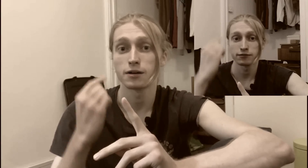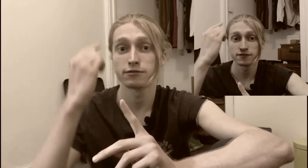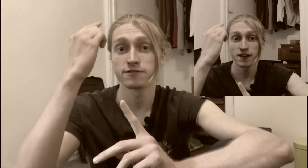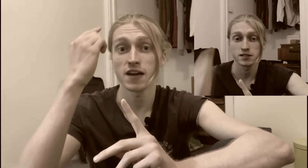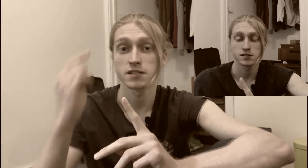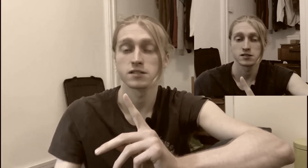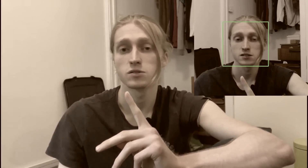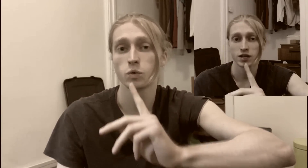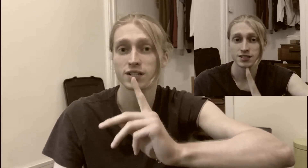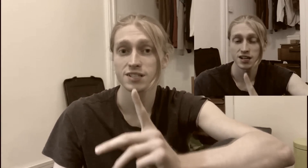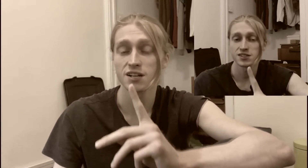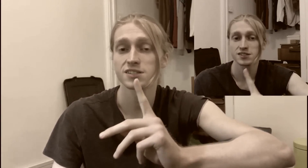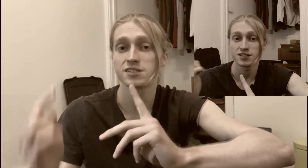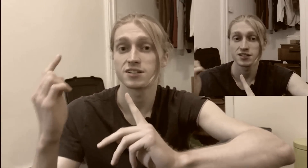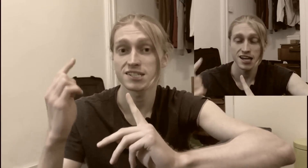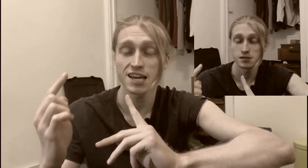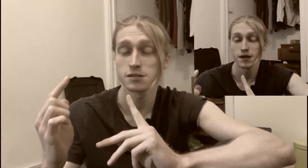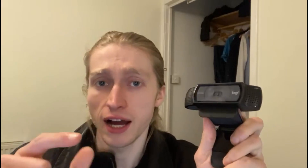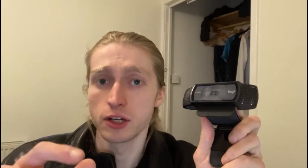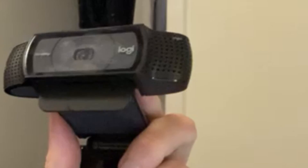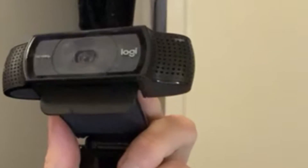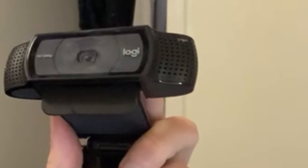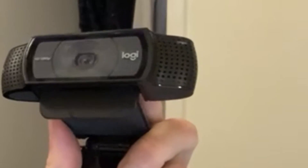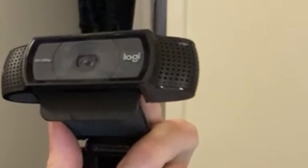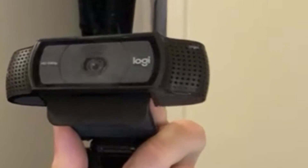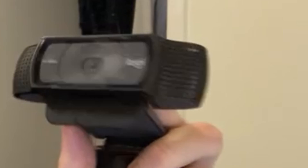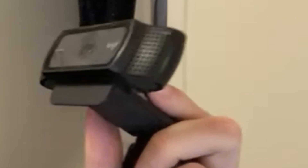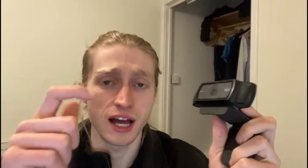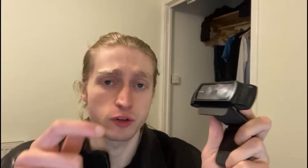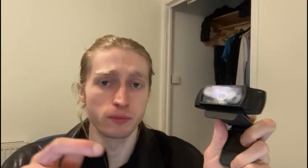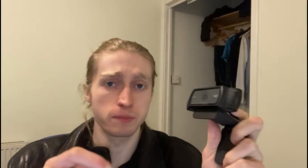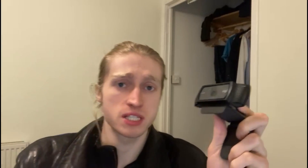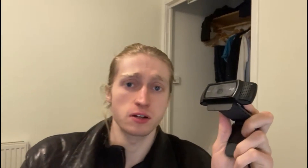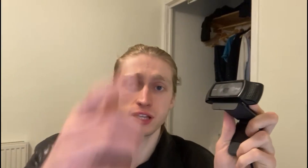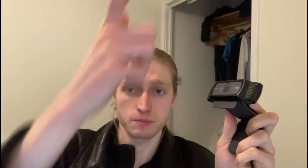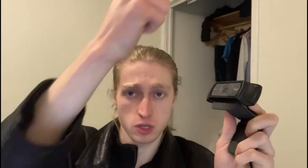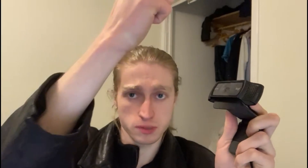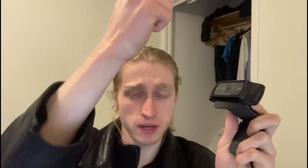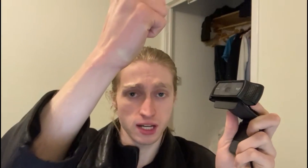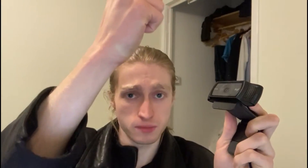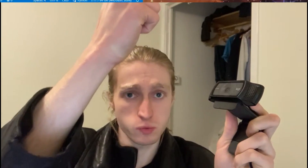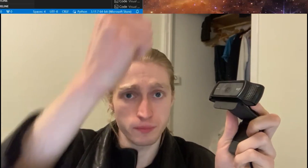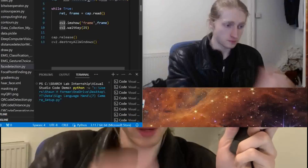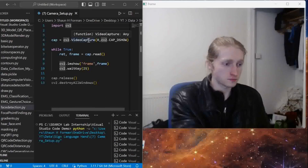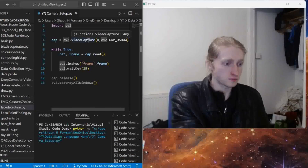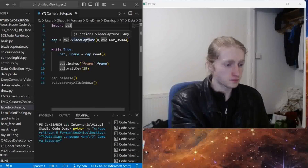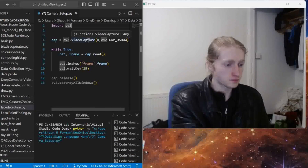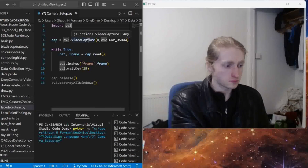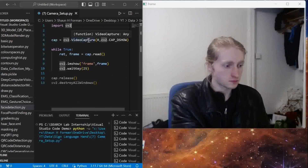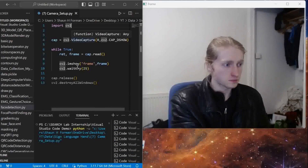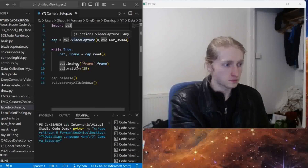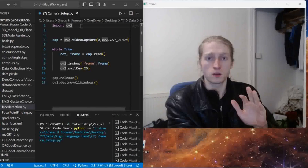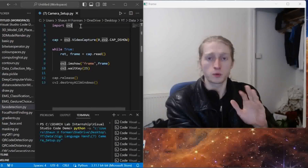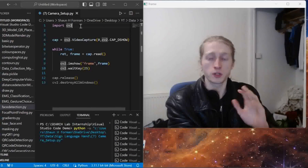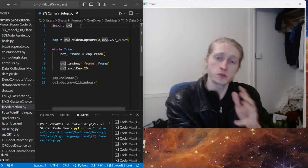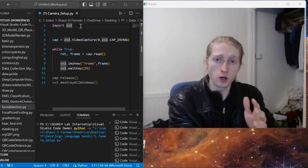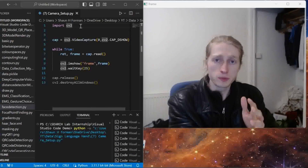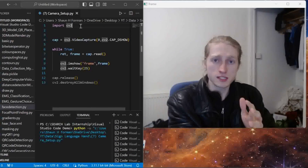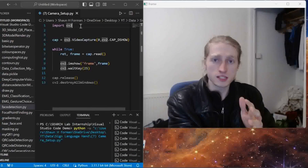ago for some facial recognition stuff, so I know it will do us well. I've got my potato laptop to pick up this webcam with some code. We're using OpenCV